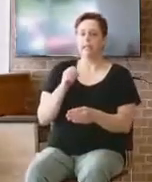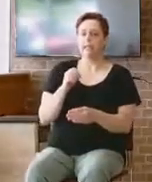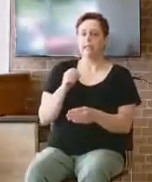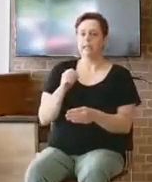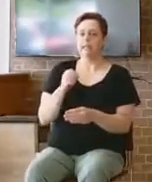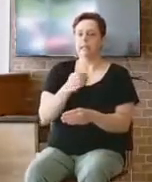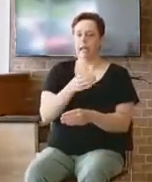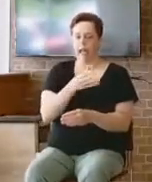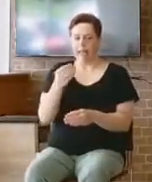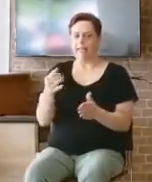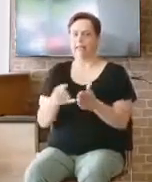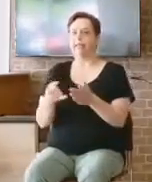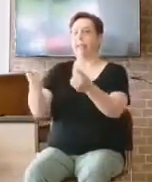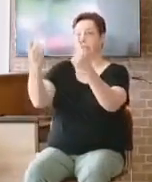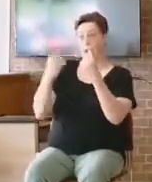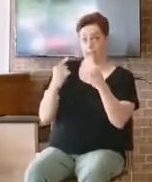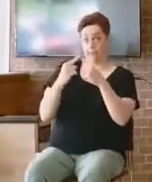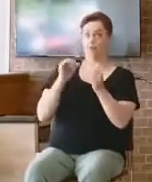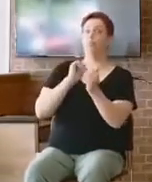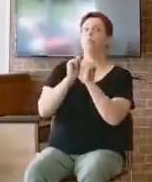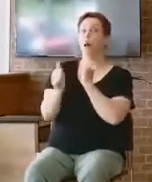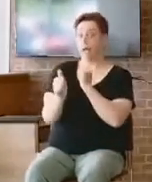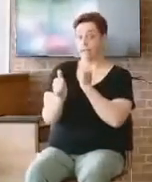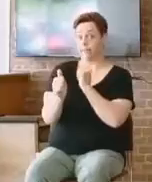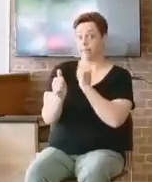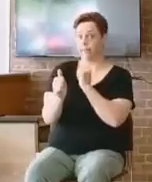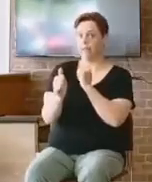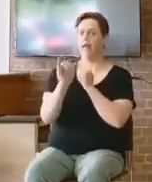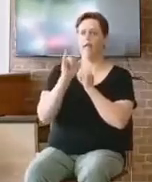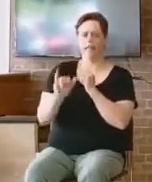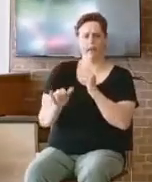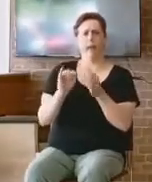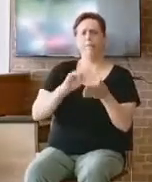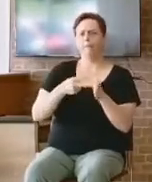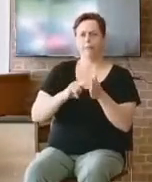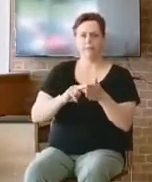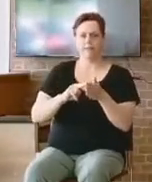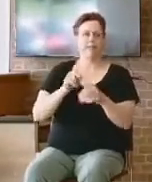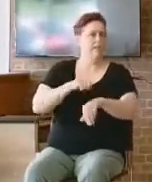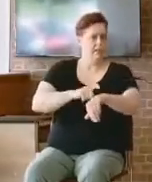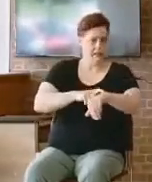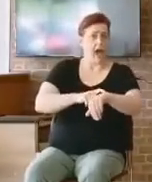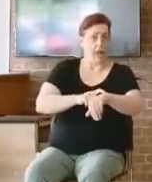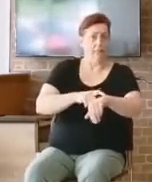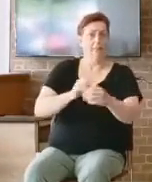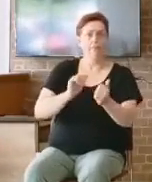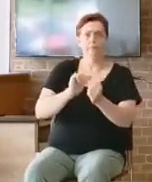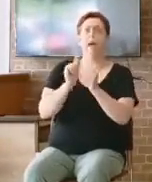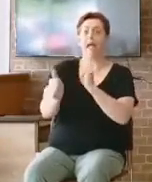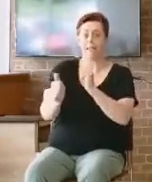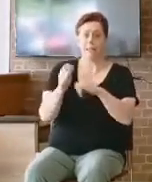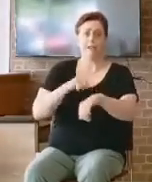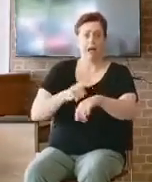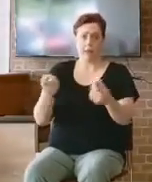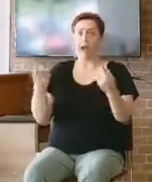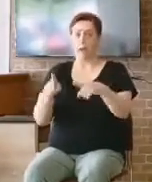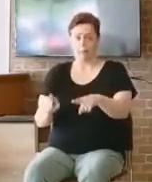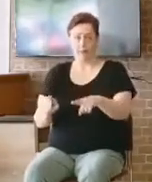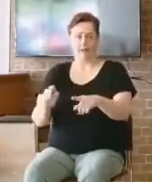to pass. Meaning a period of time. I don't know how long this time was. know Samuel